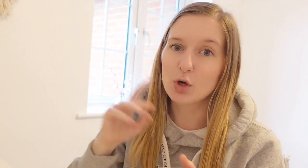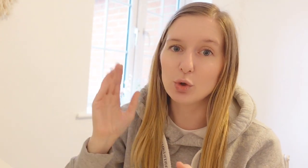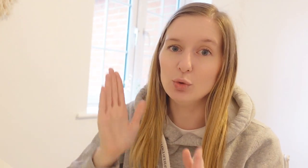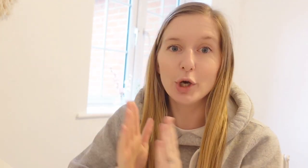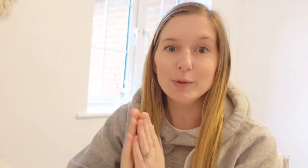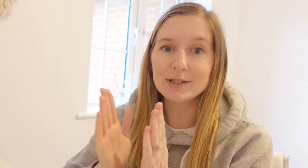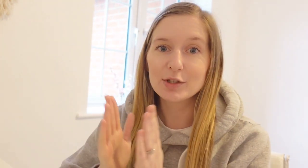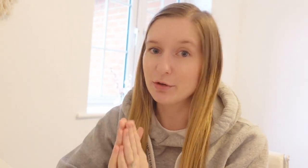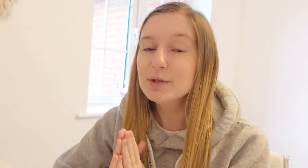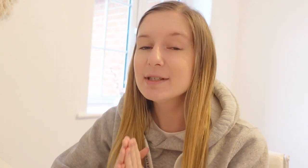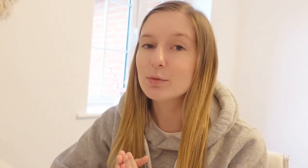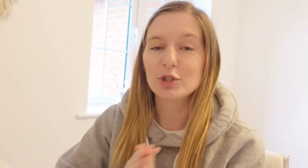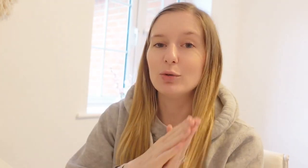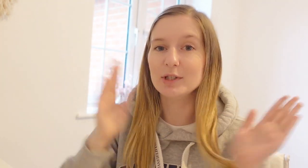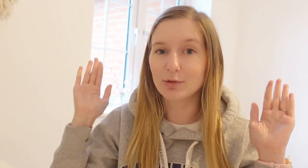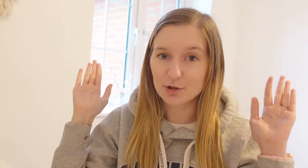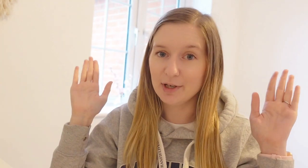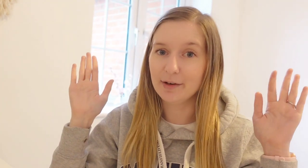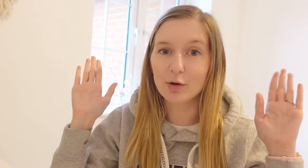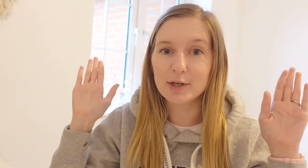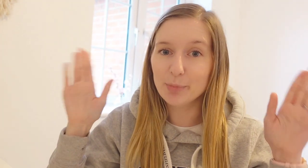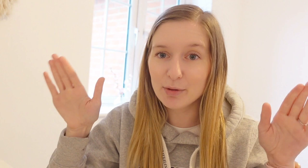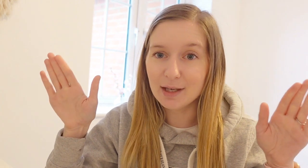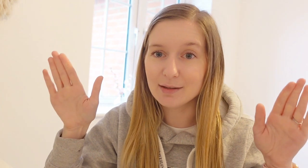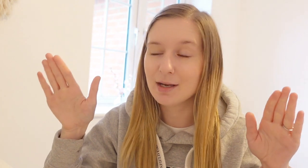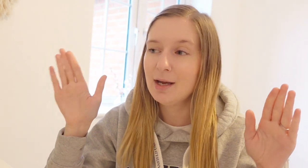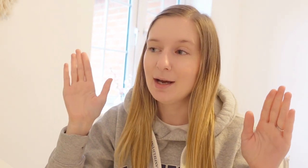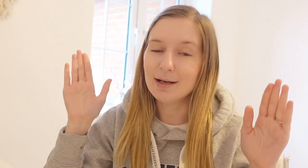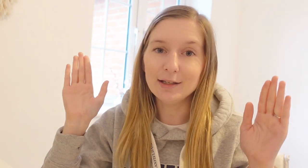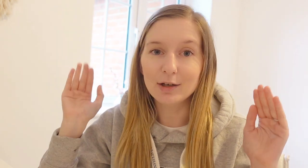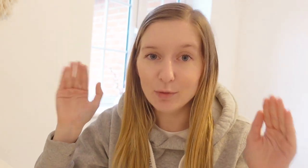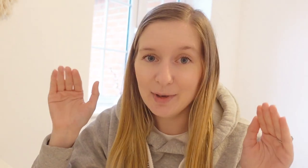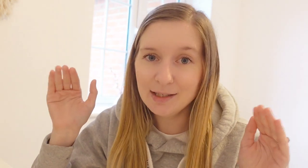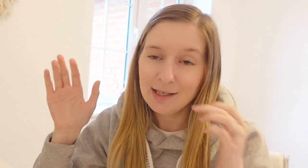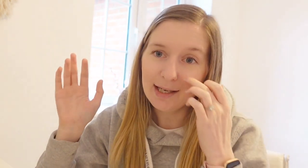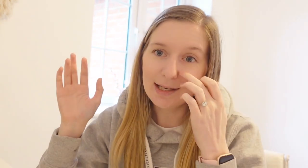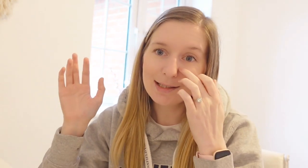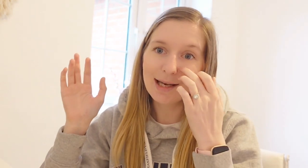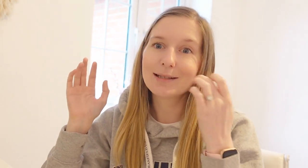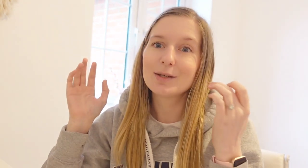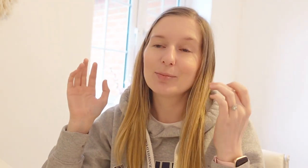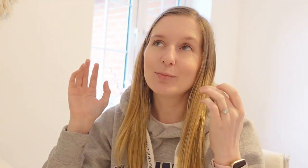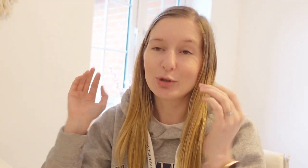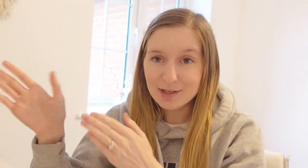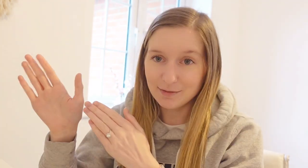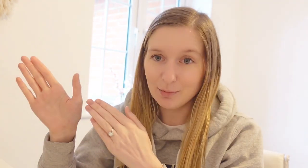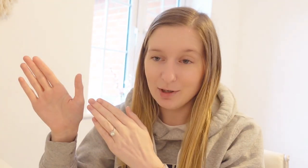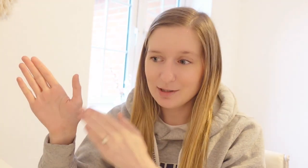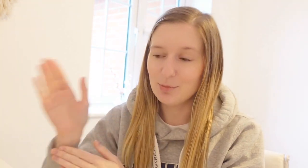called Otis sclerosis which causes gradual hearing loss in both ears in young women. It gets progressively worse but